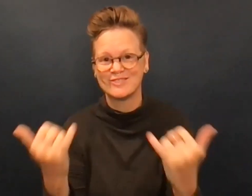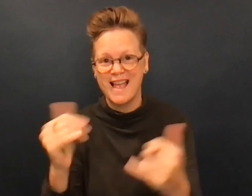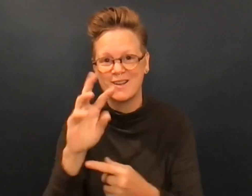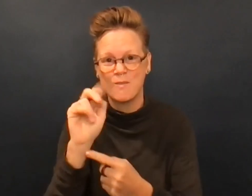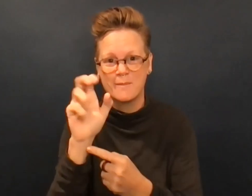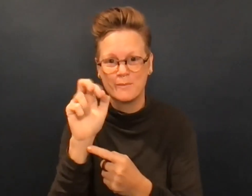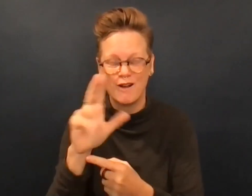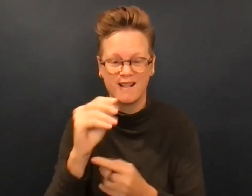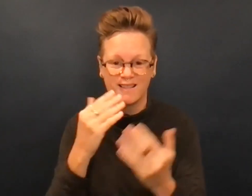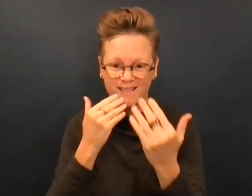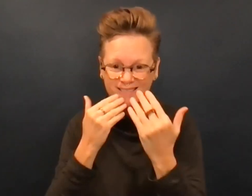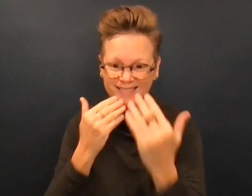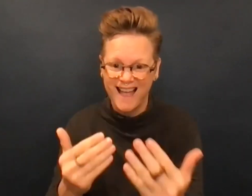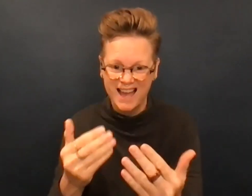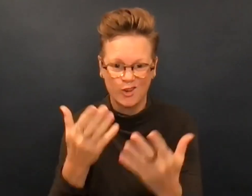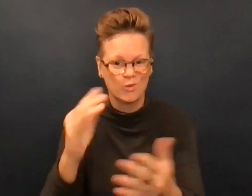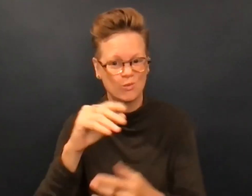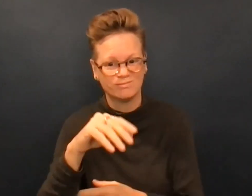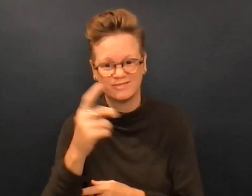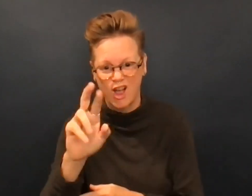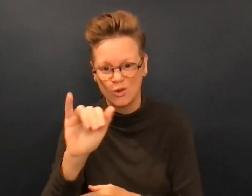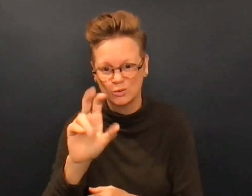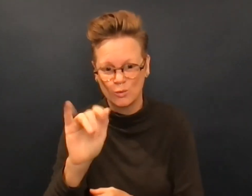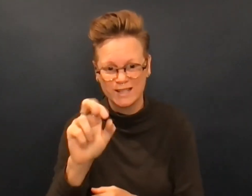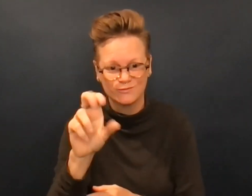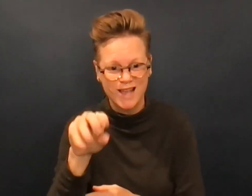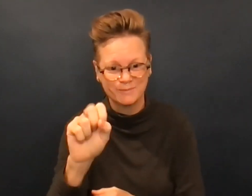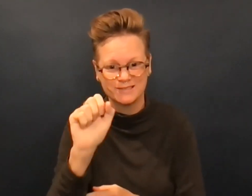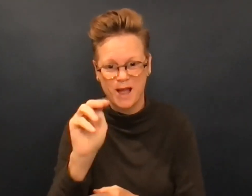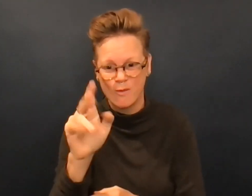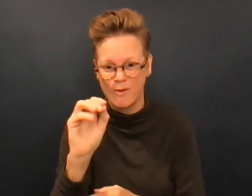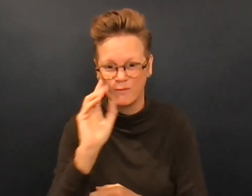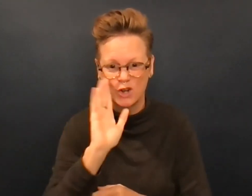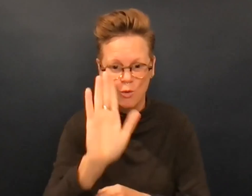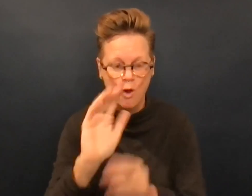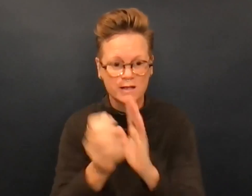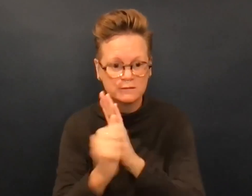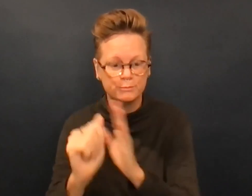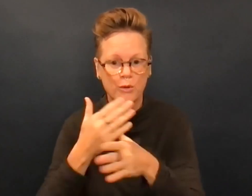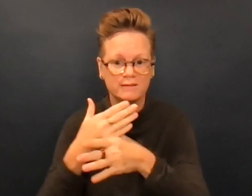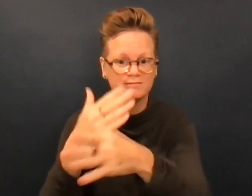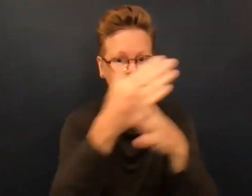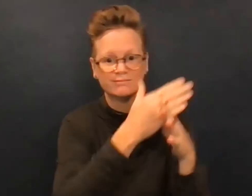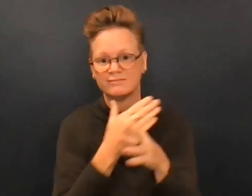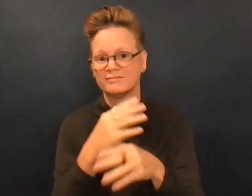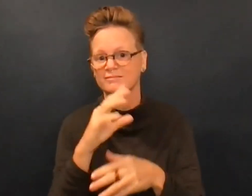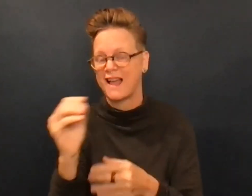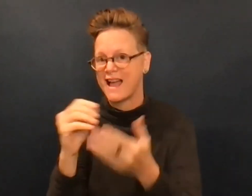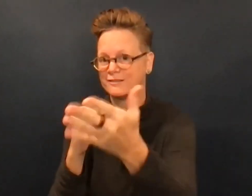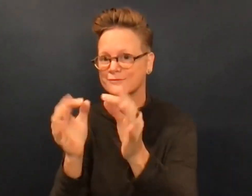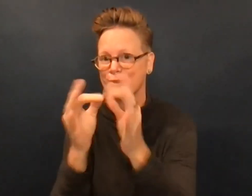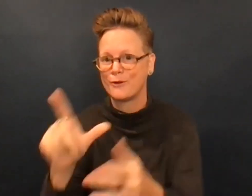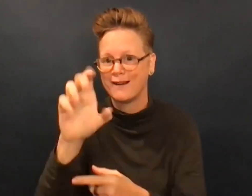thank you all for participating today and joining our webinar. So a huge thank you, Dr. Julie Rems-Mario, for your